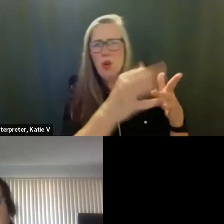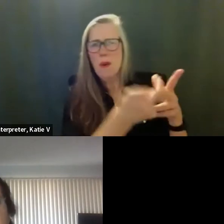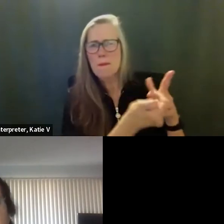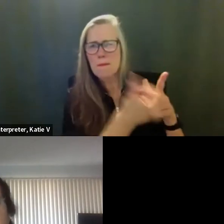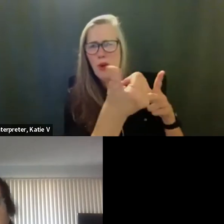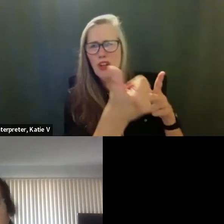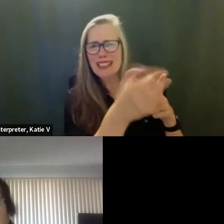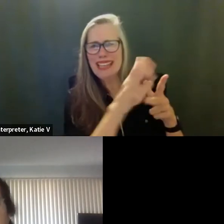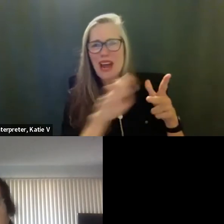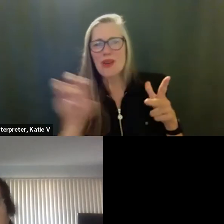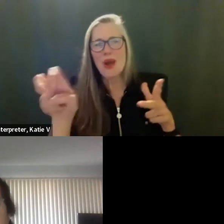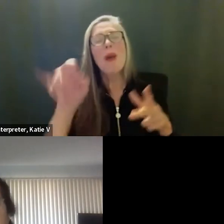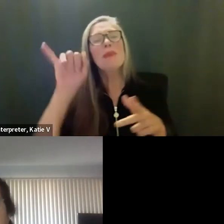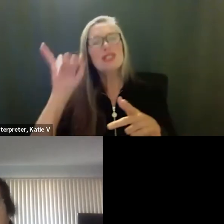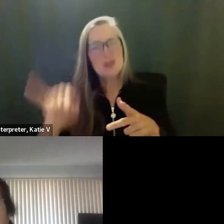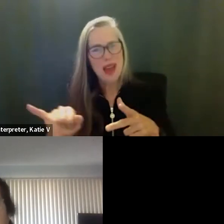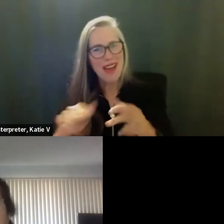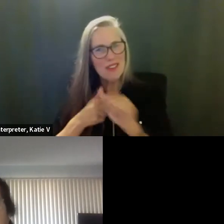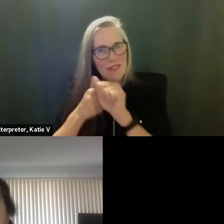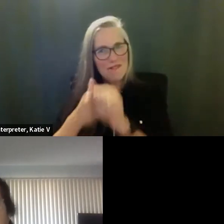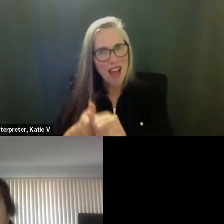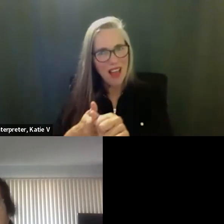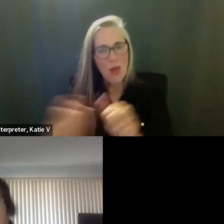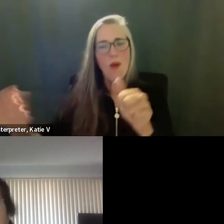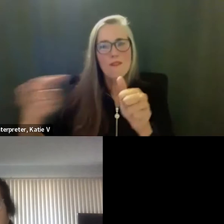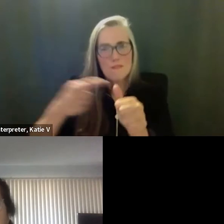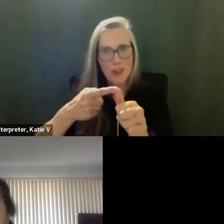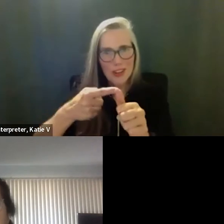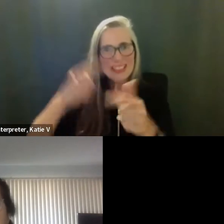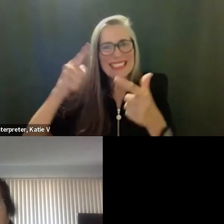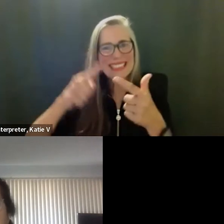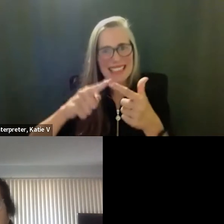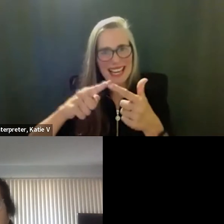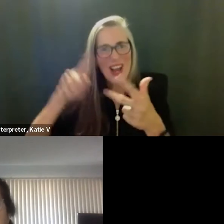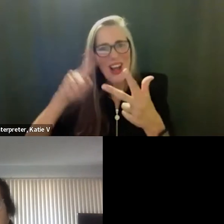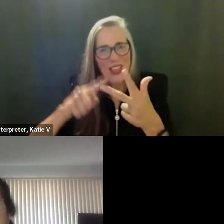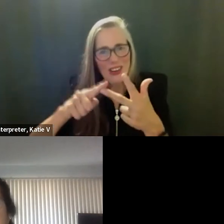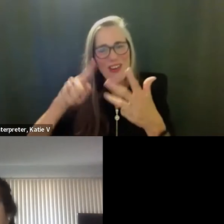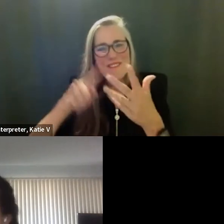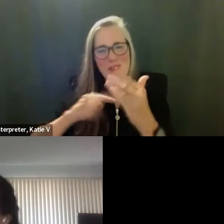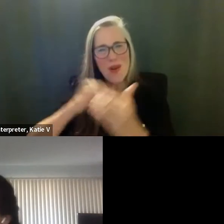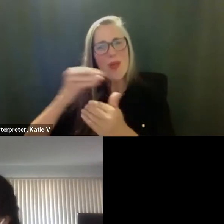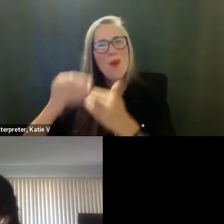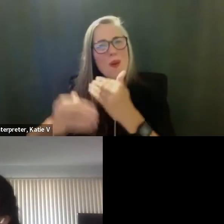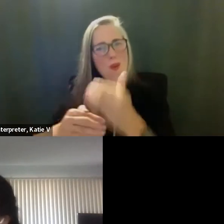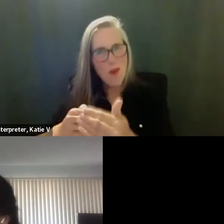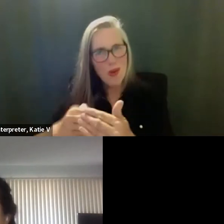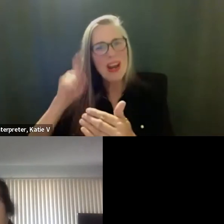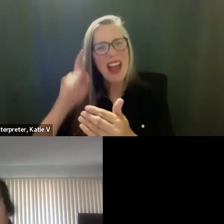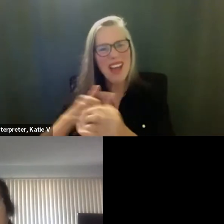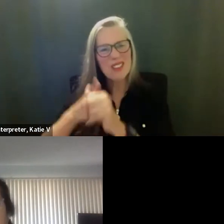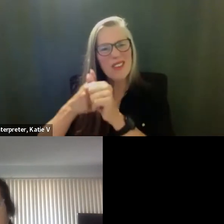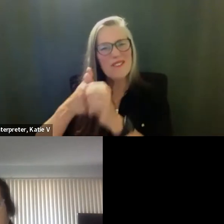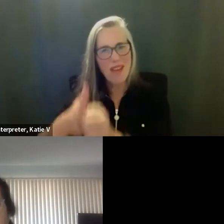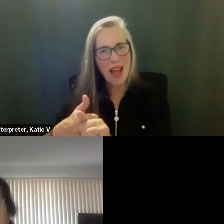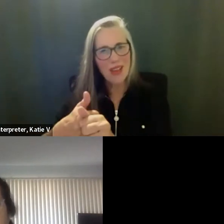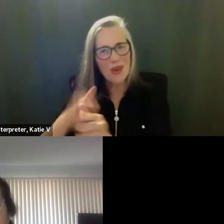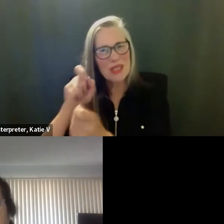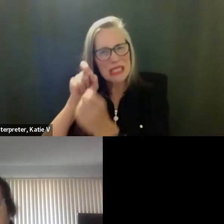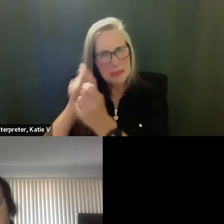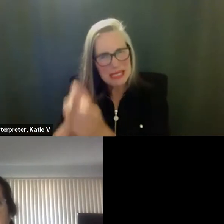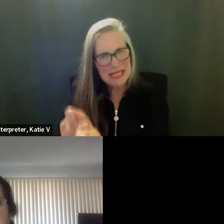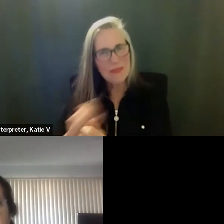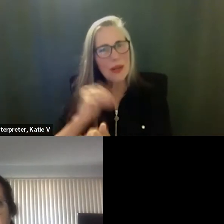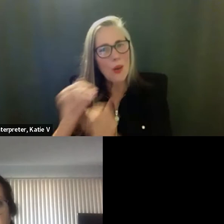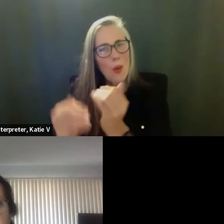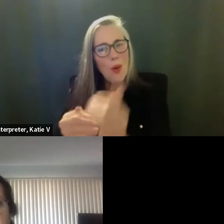you have to do one first and they need, they need to be together cause they're the same project. Okay. So I guess my only question